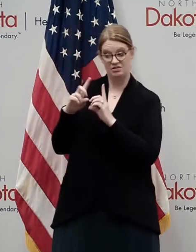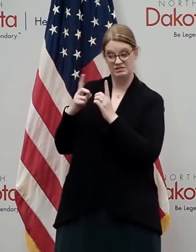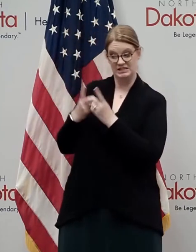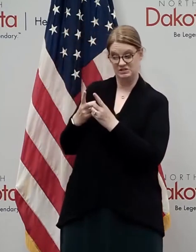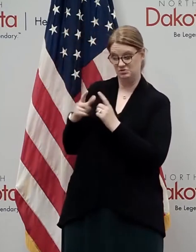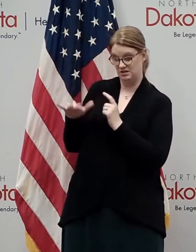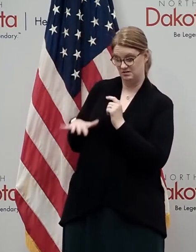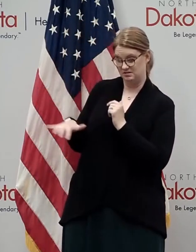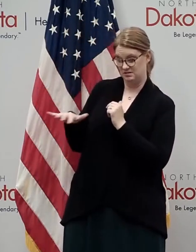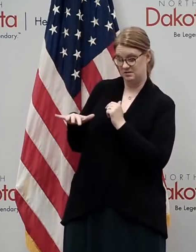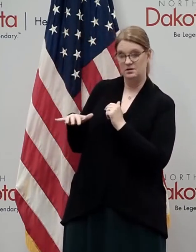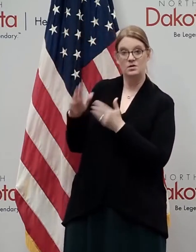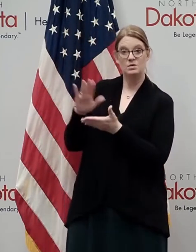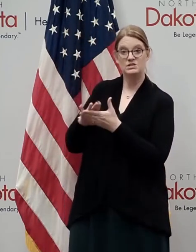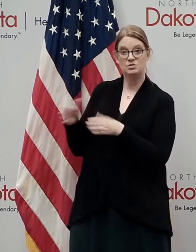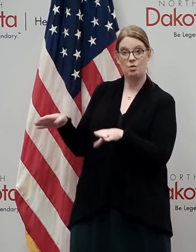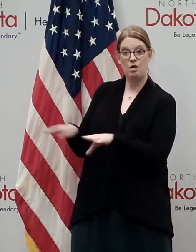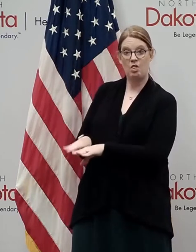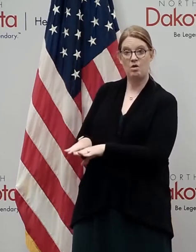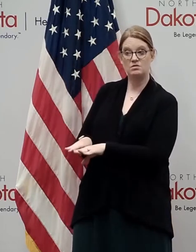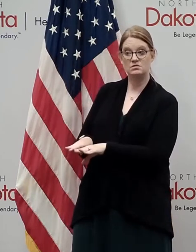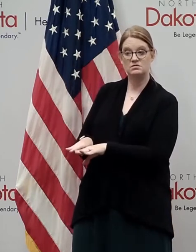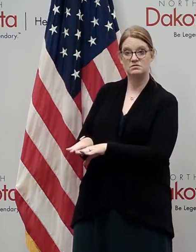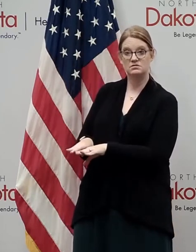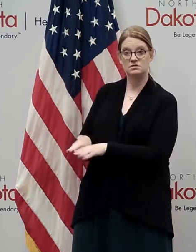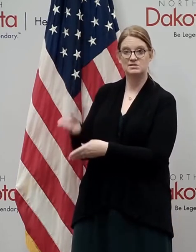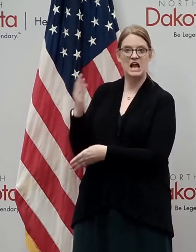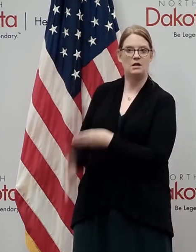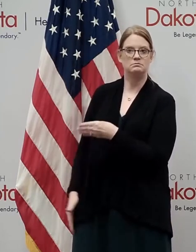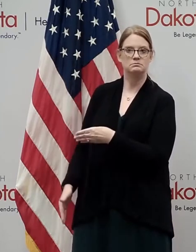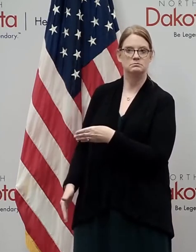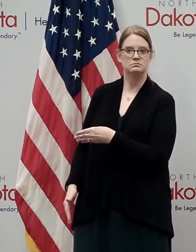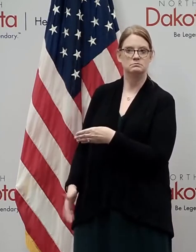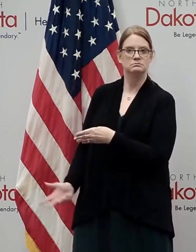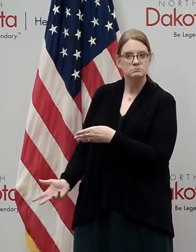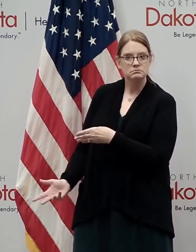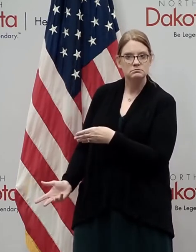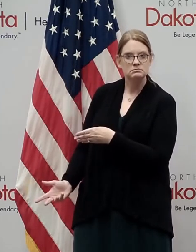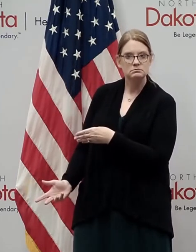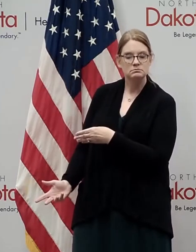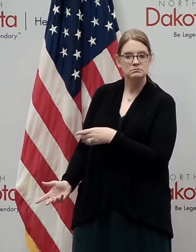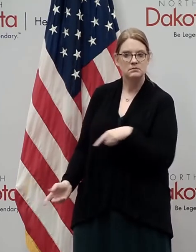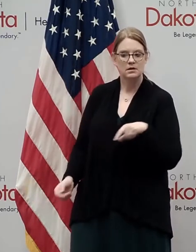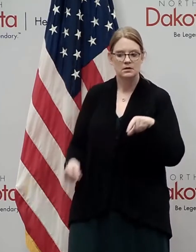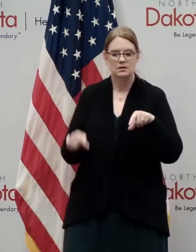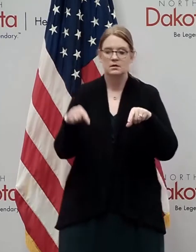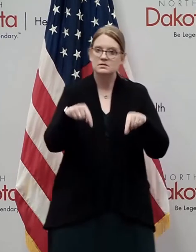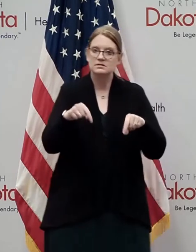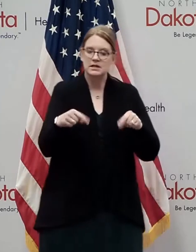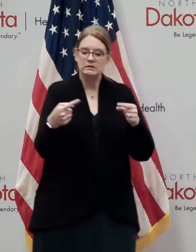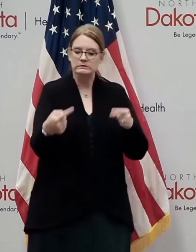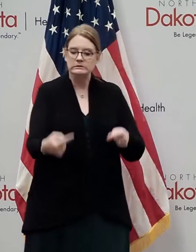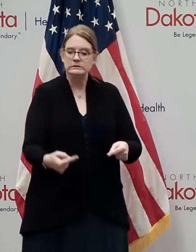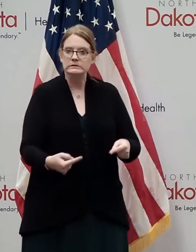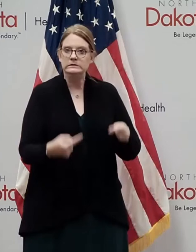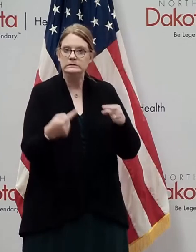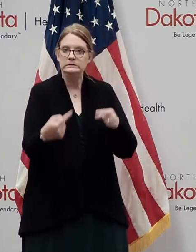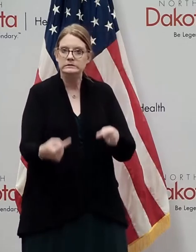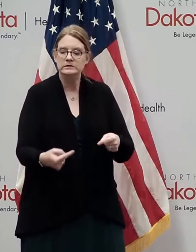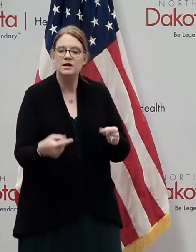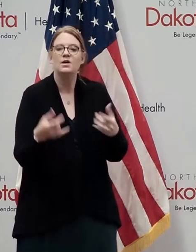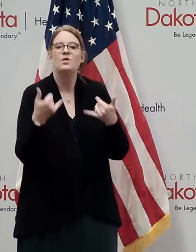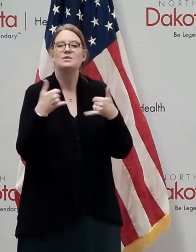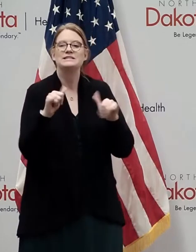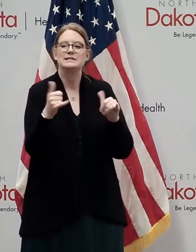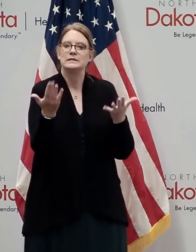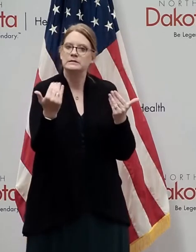school closed, they did not even begin distance learning. So as for all the challenges we had in distance learning, we were still engaging students. We